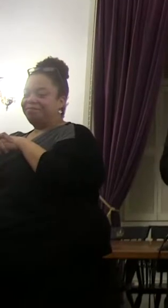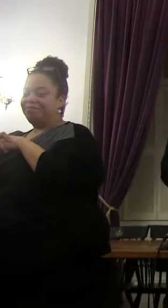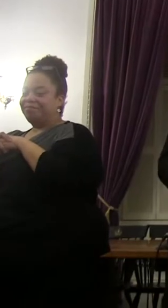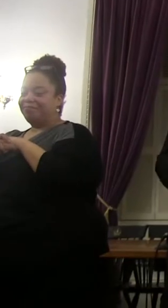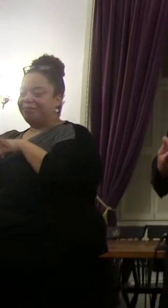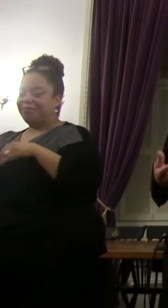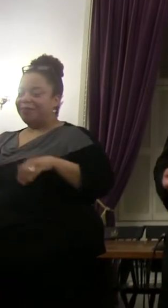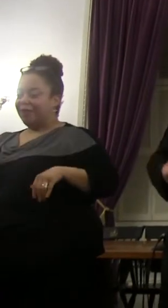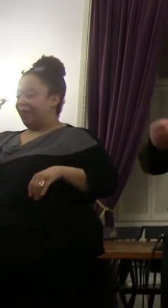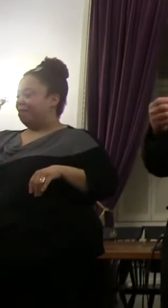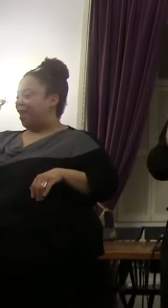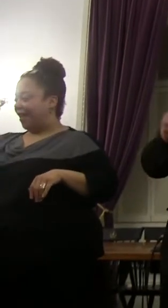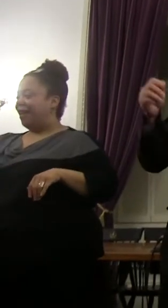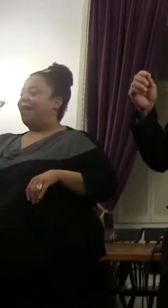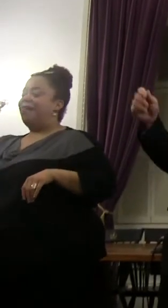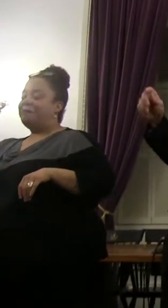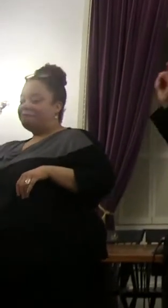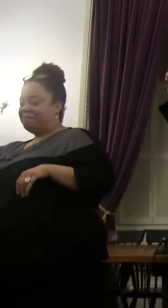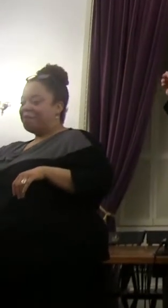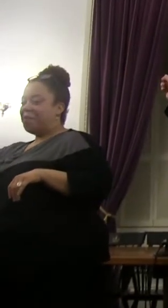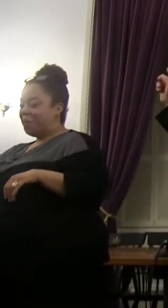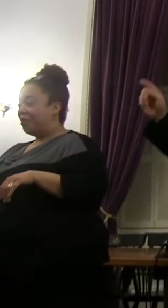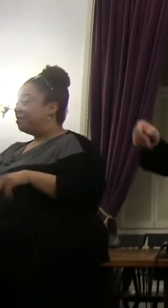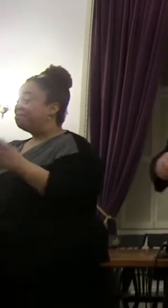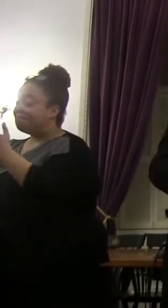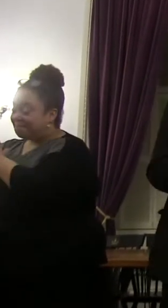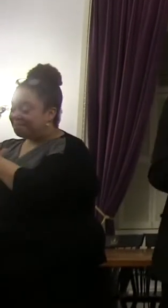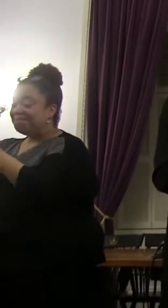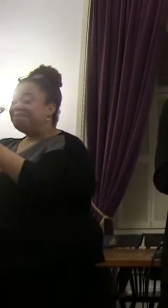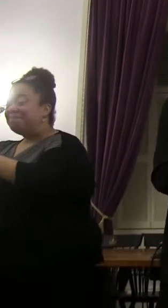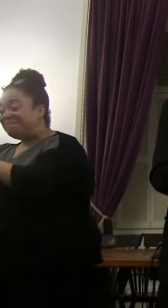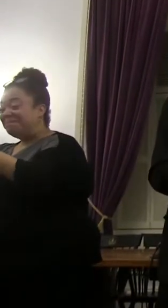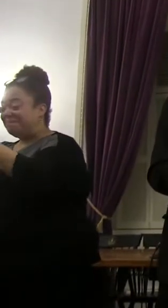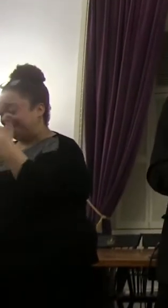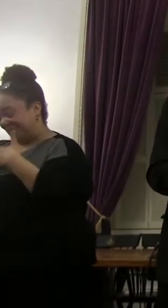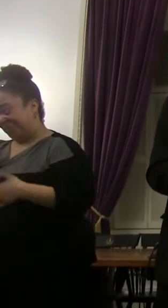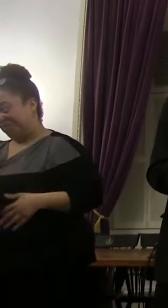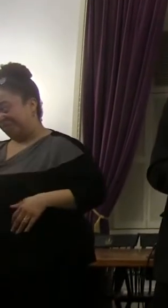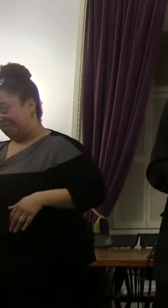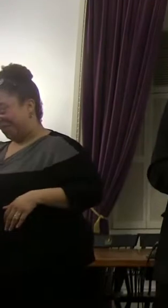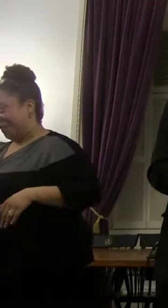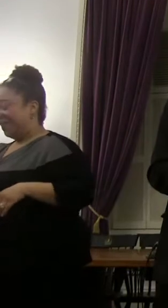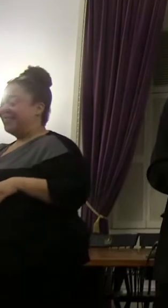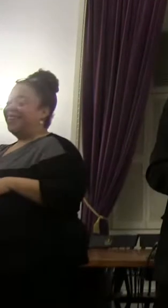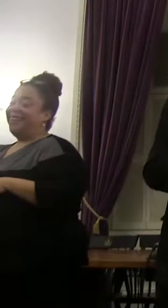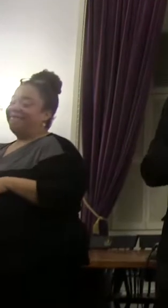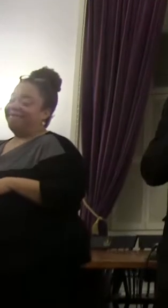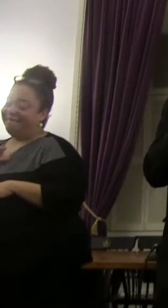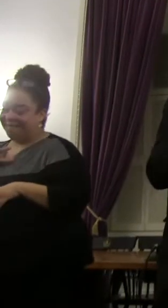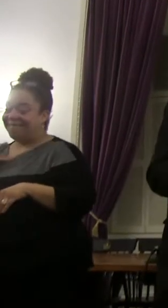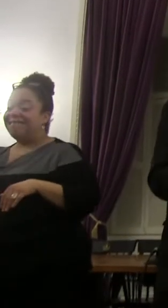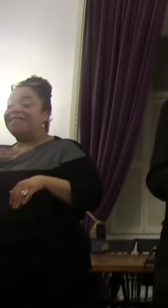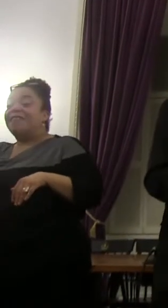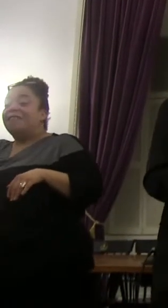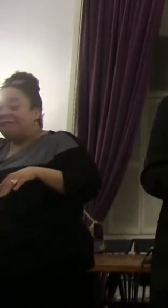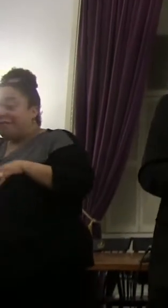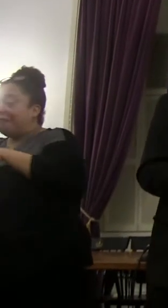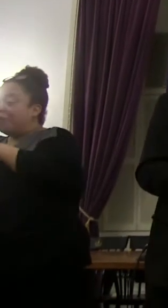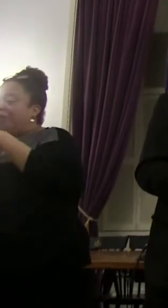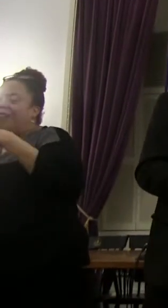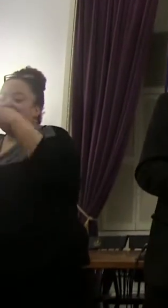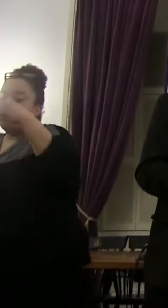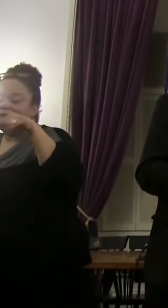somewhat of a normal life. He worked right over next door in the 133 State Street.